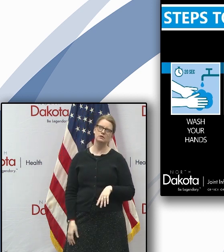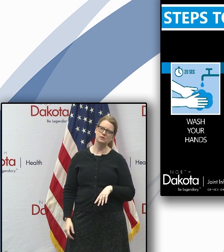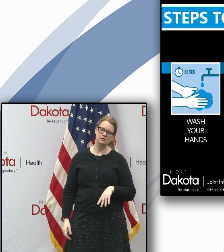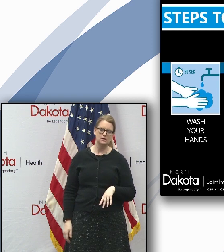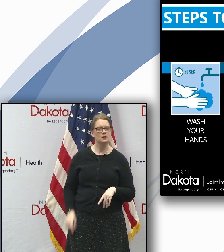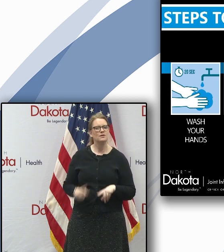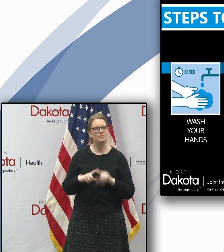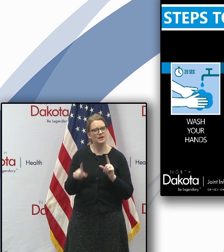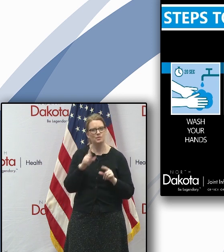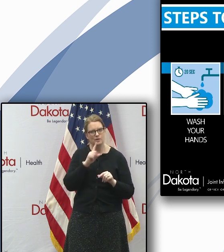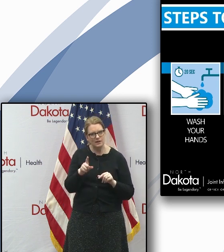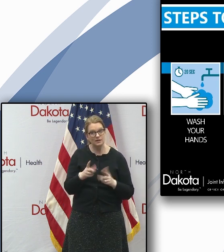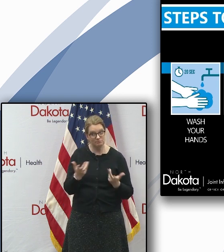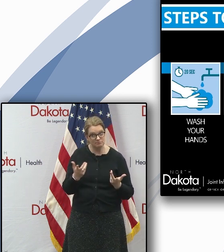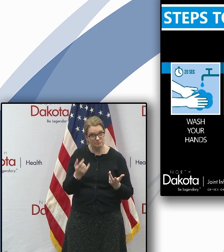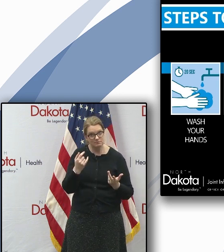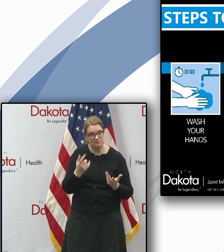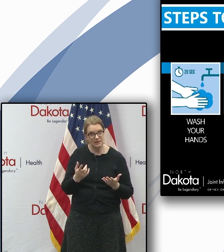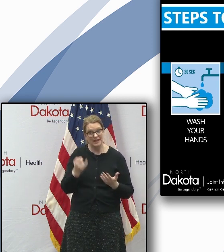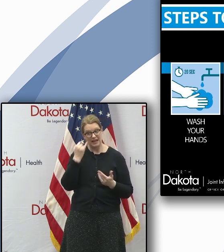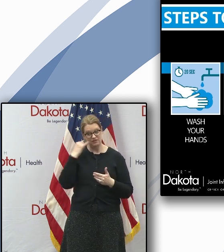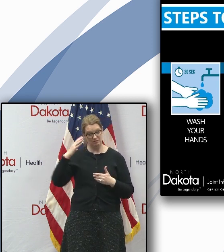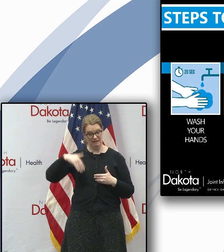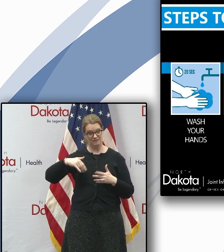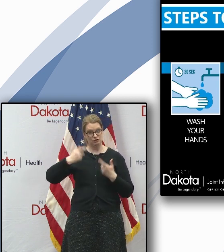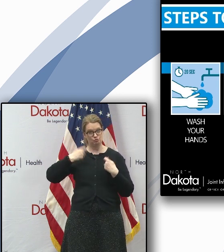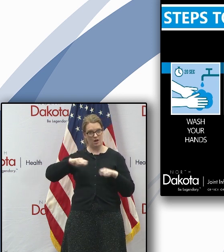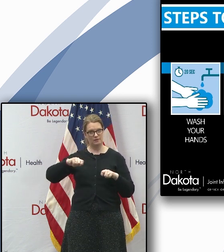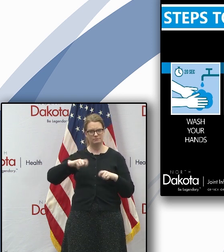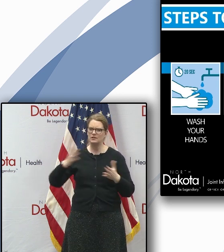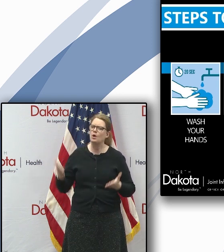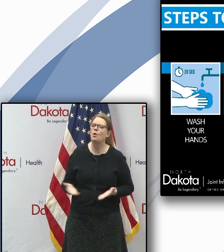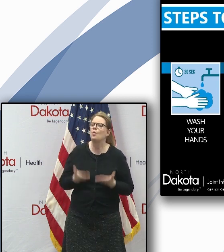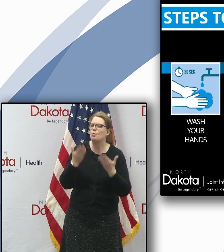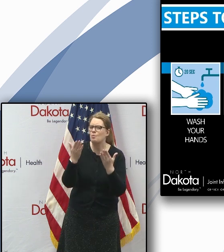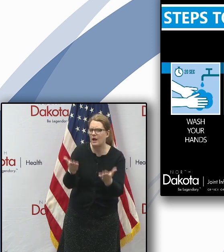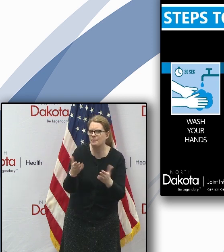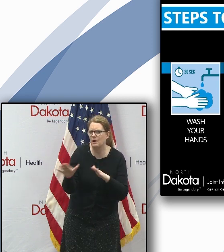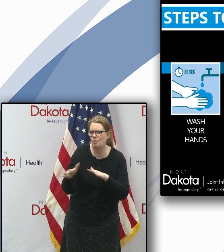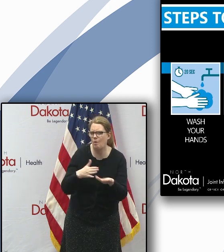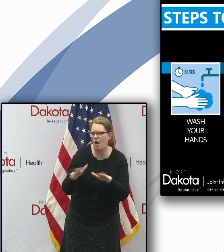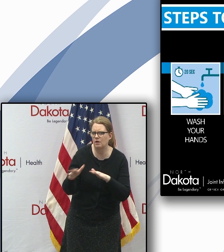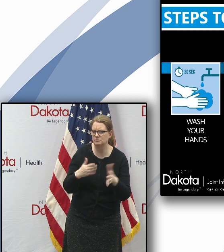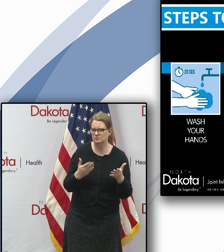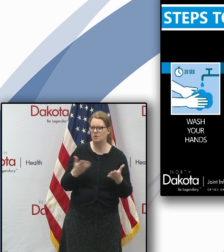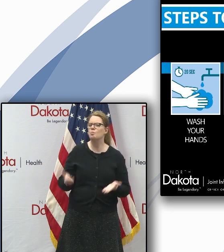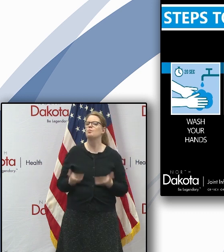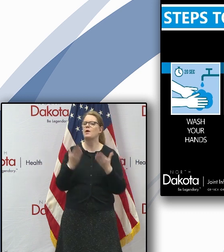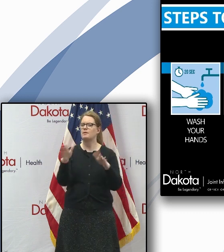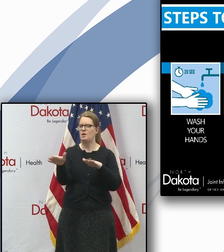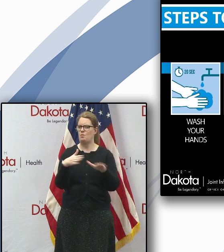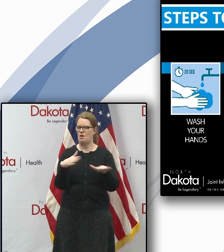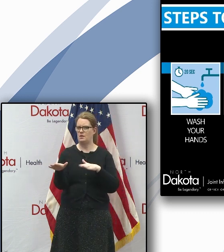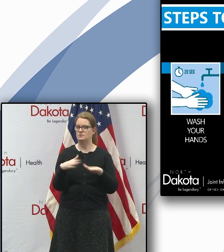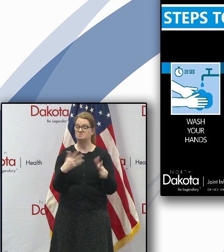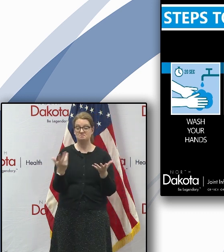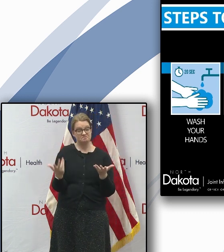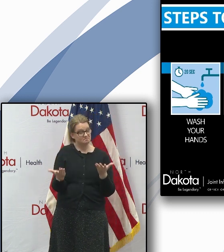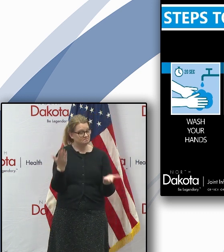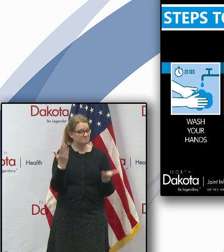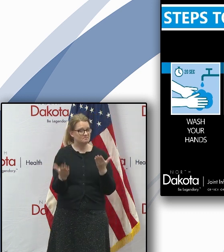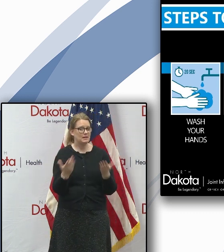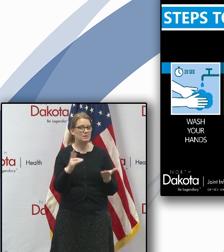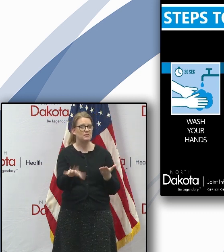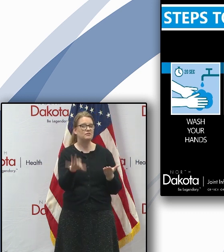recommend if you haven't gone for a walk for a while i might recommend it to just try it for people and you might turn out that you'll rediscover